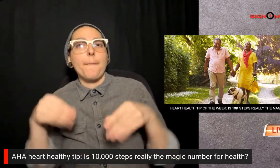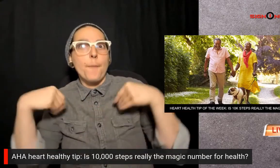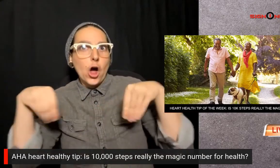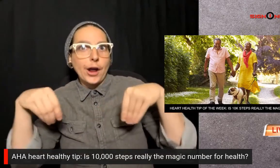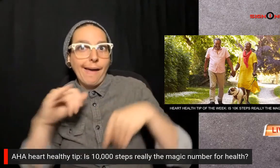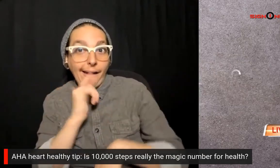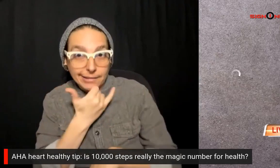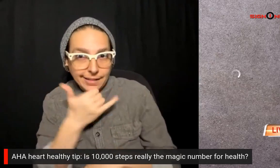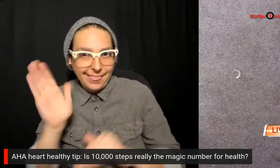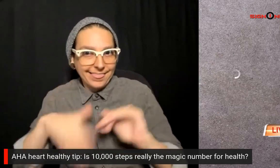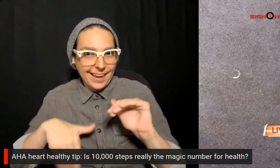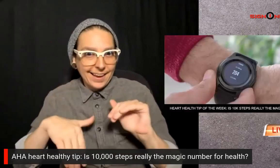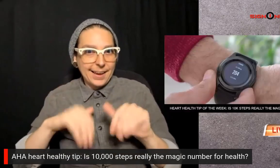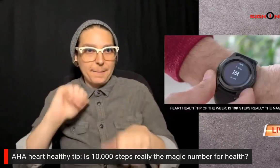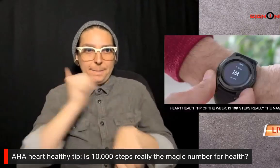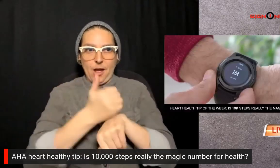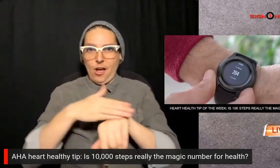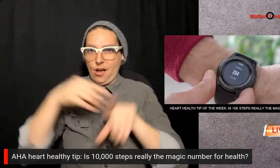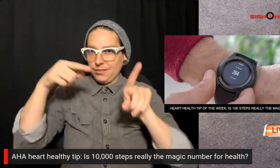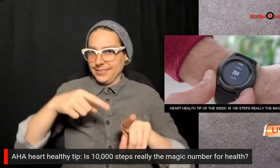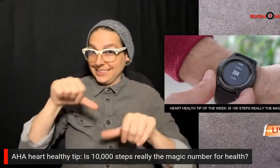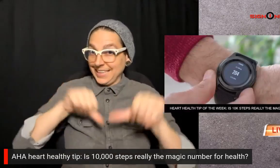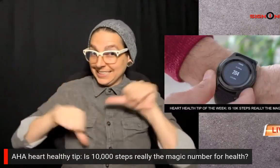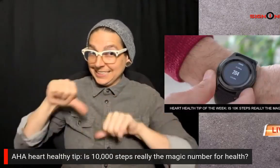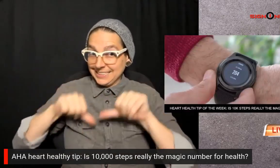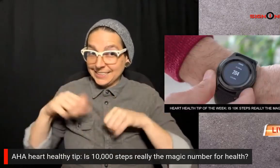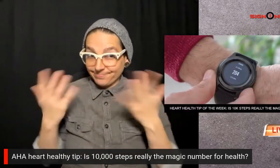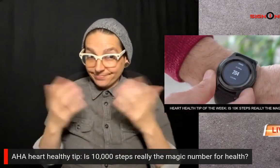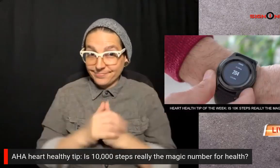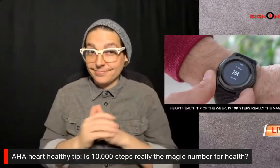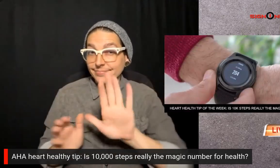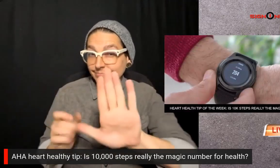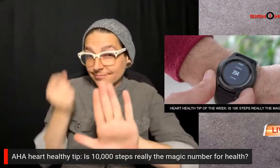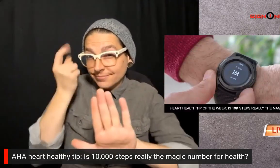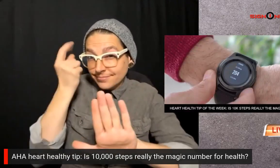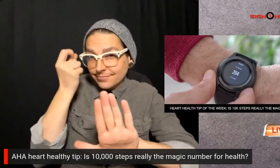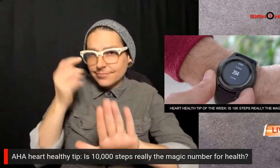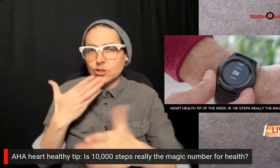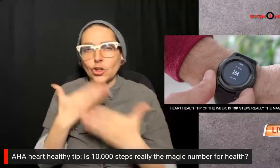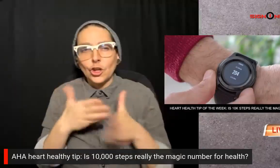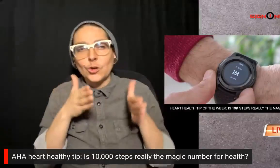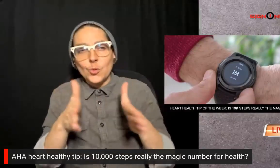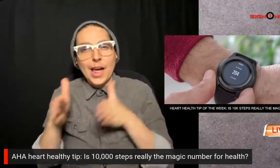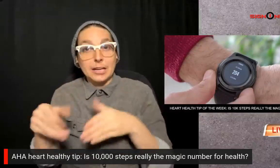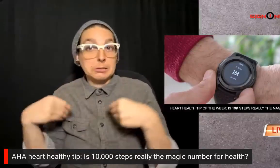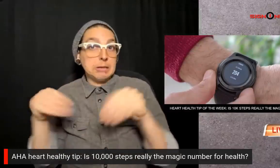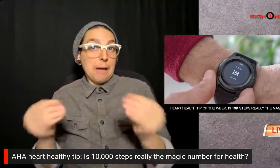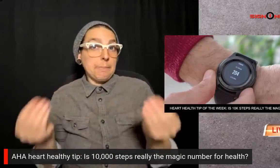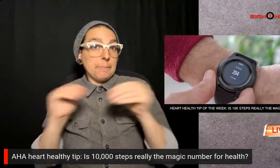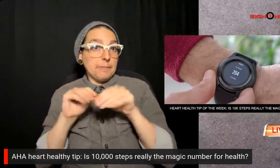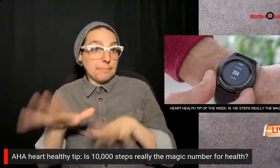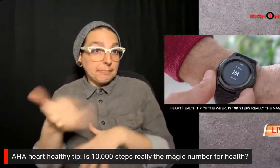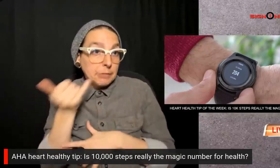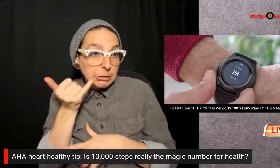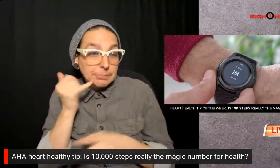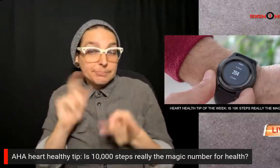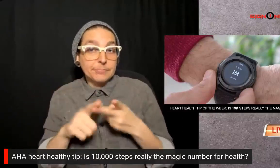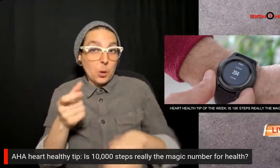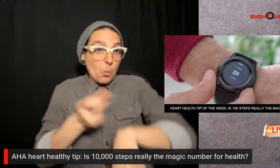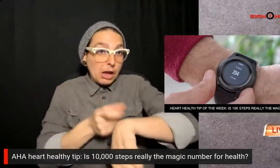that's actually more of a marketing accident than based on science and a good way to sell more phones and watches